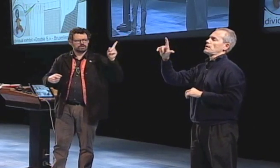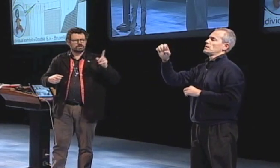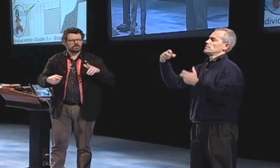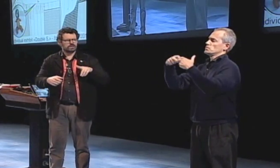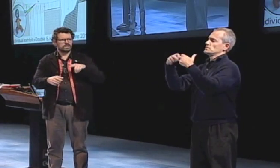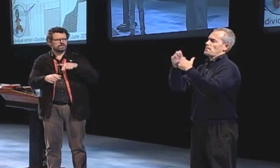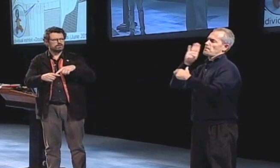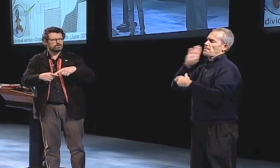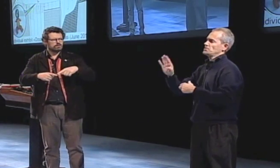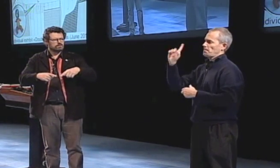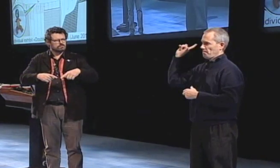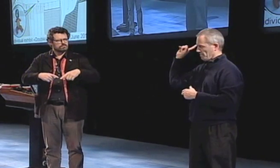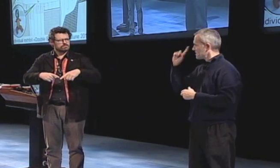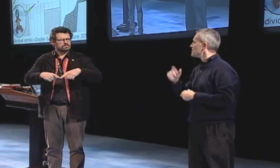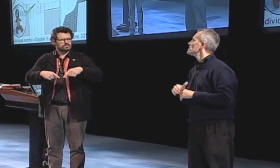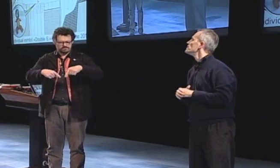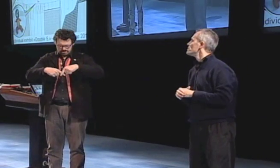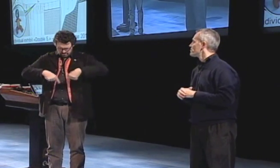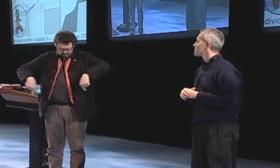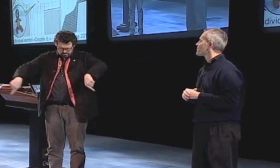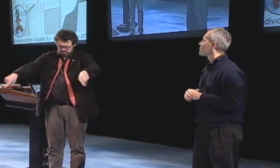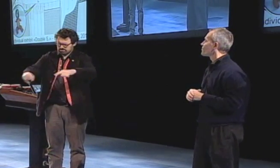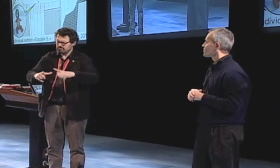this was in Brussels Belgium